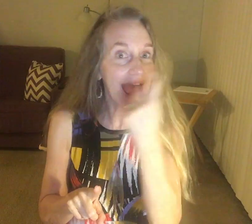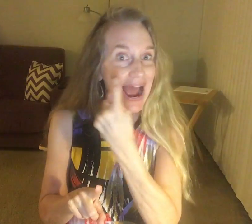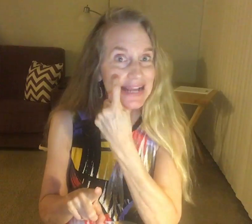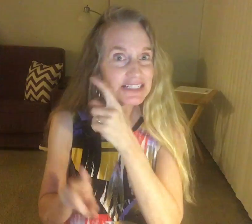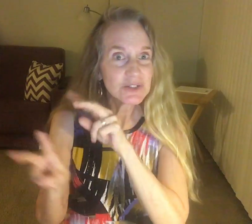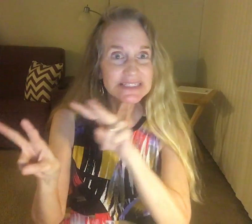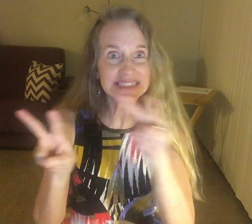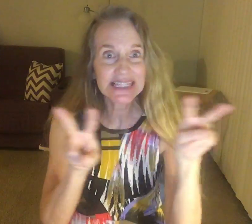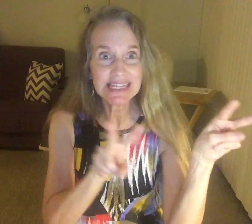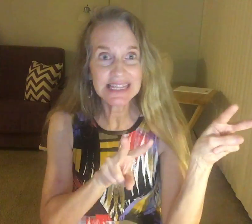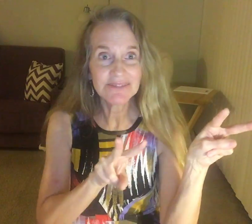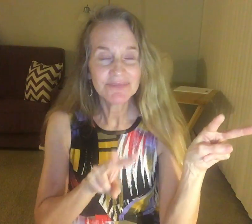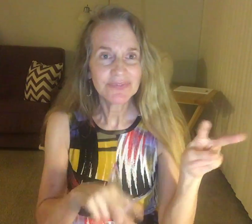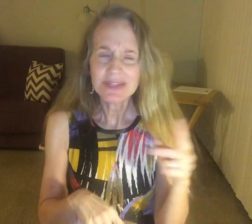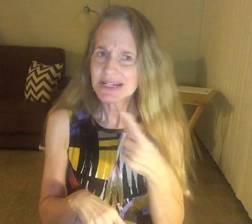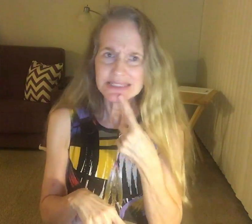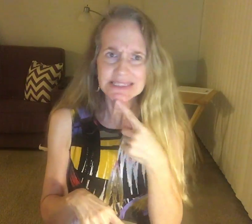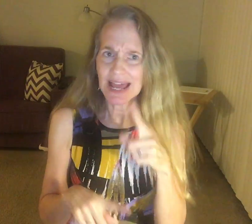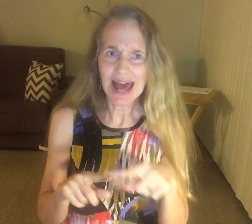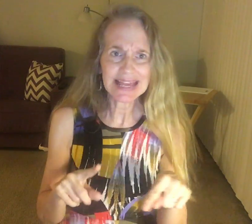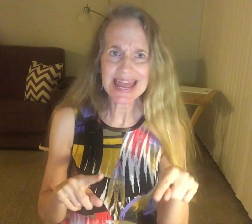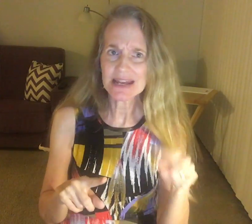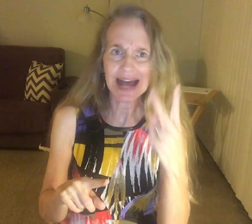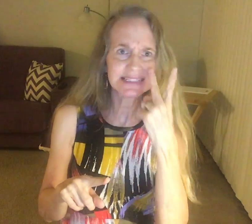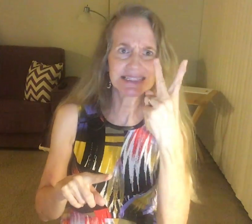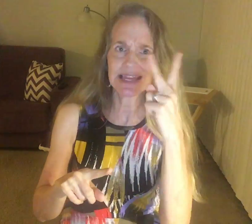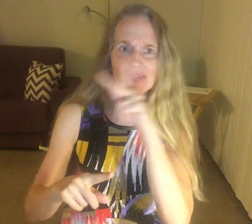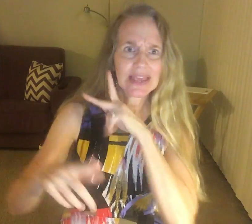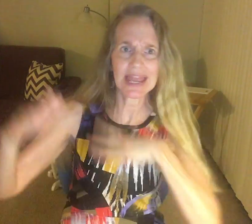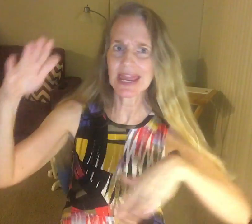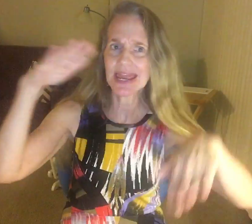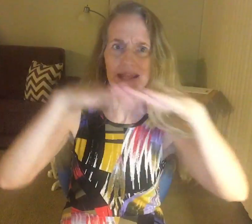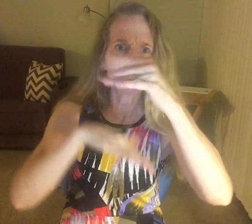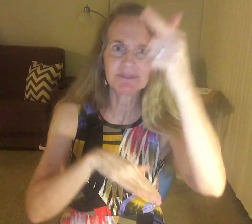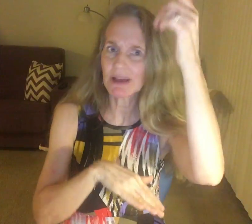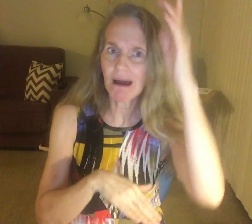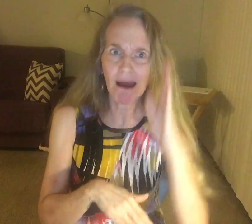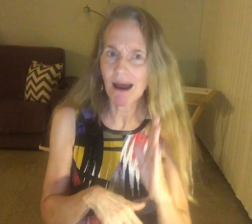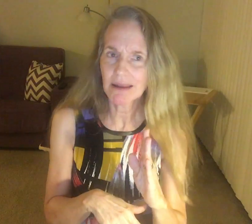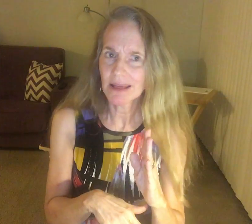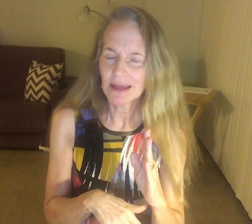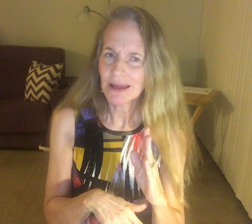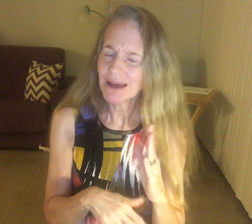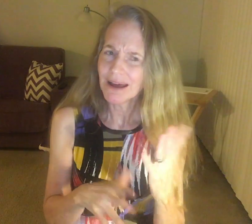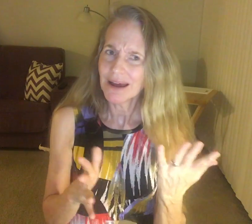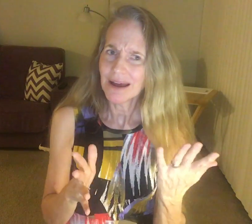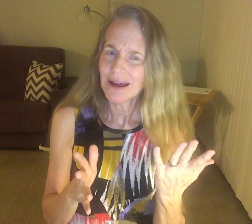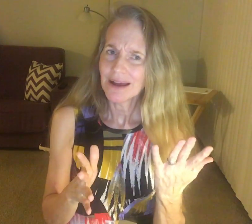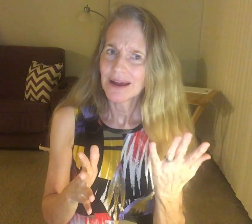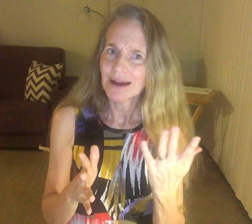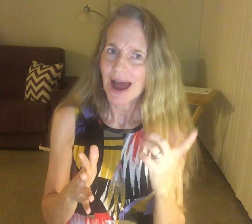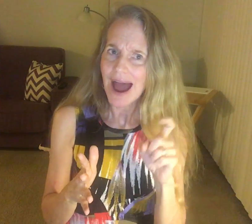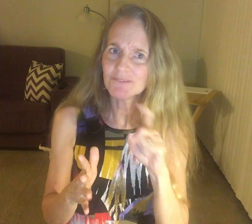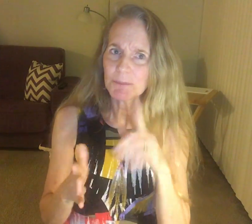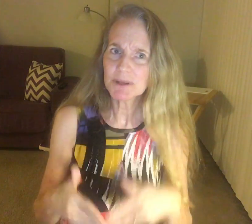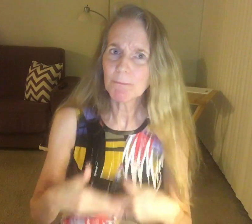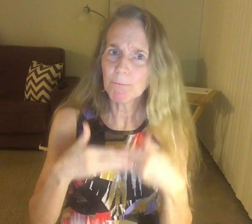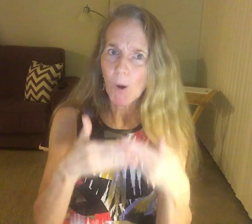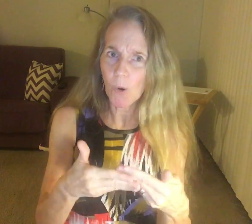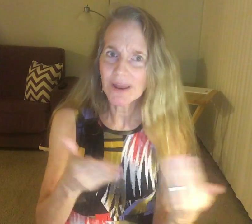eyes to see. He said, I cannot see the kingdom of God. I have to be forth